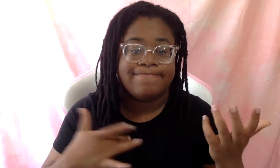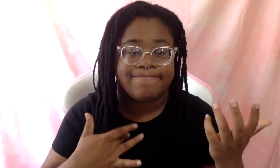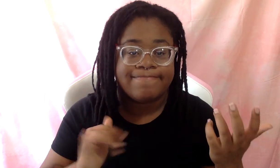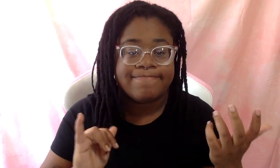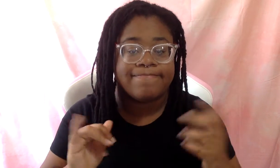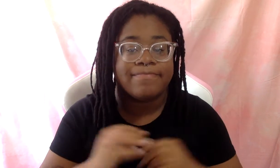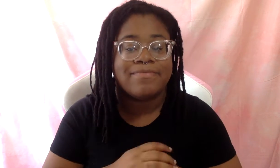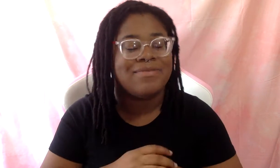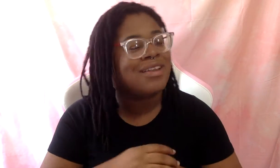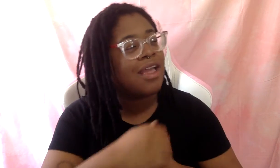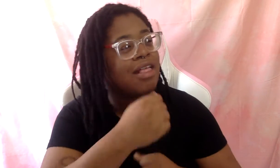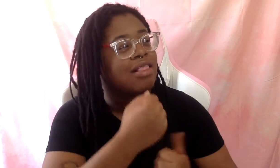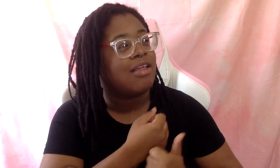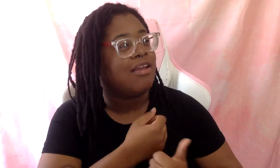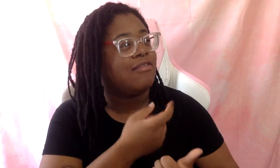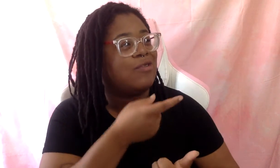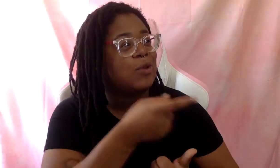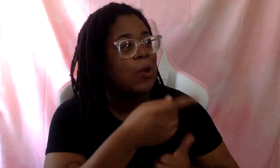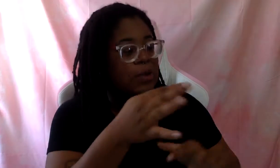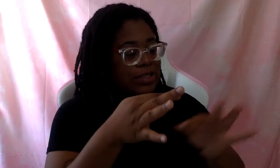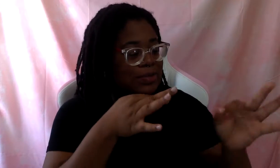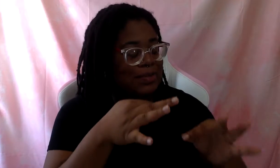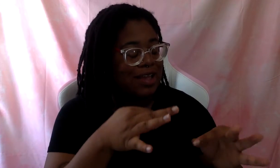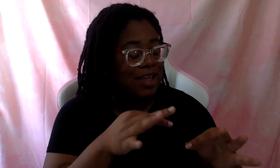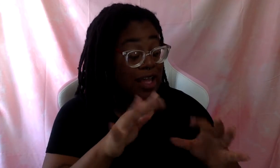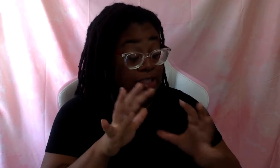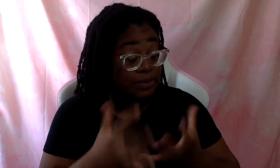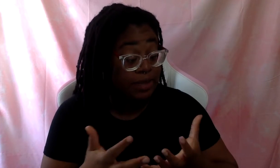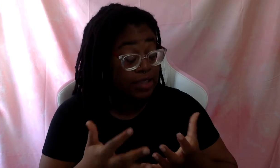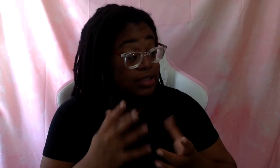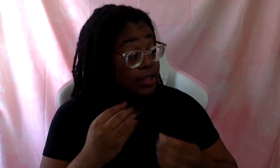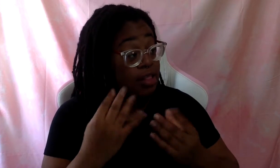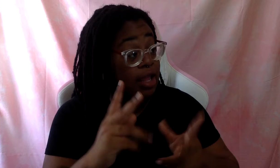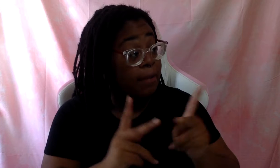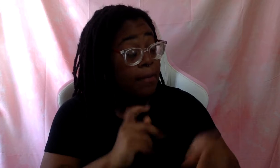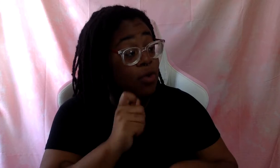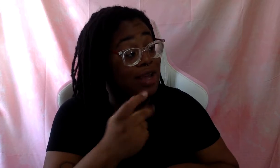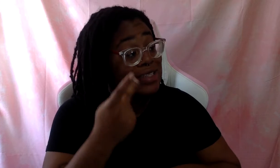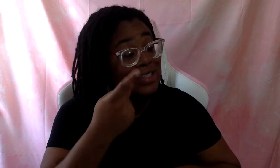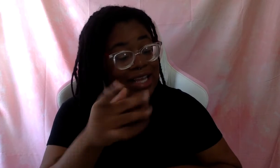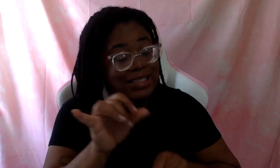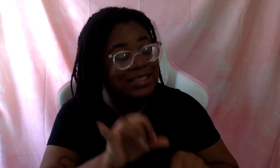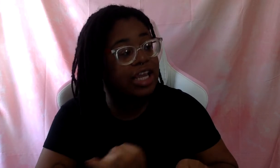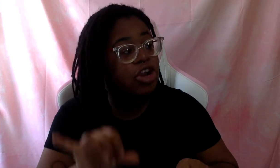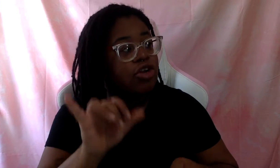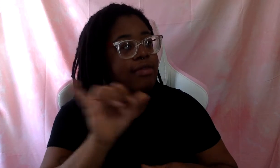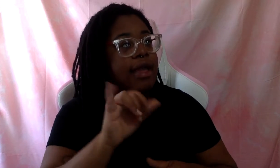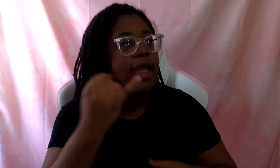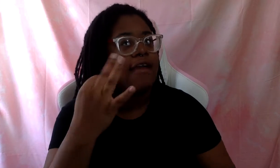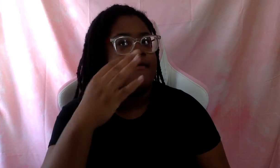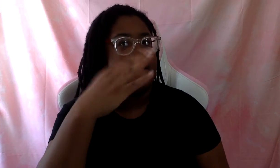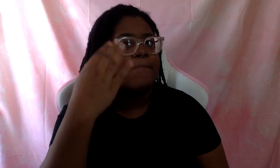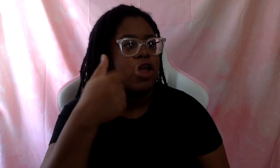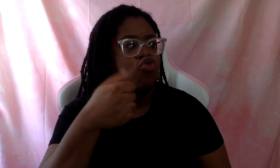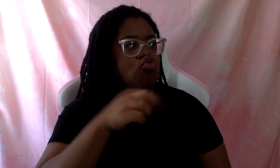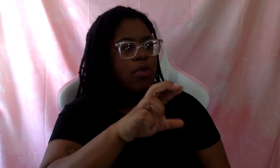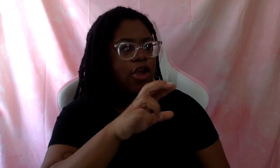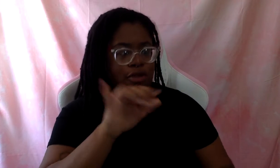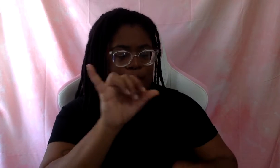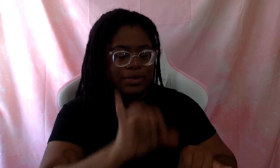you're talking about the spaces that other people are not seeing as the standard. Like, if black queer spaces were the standard, there'd be a lot